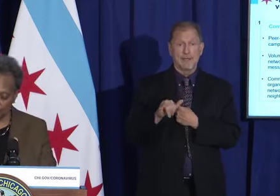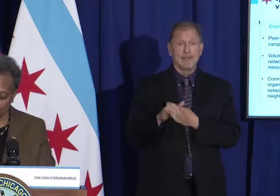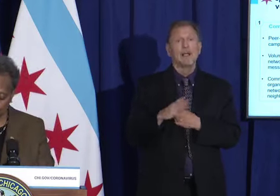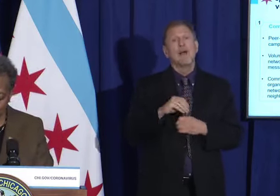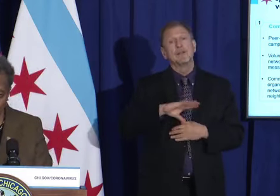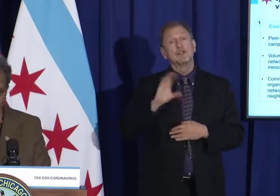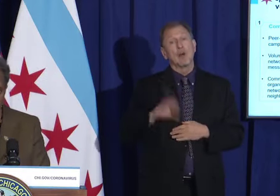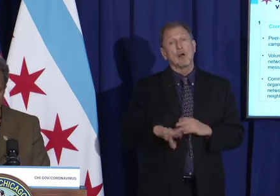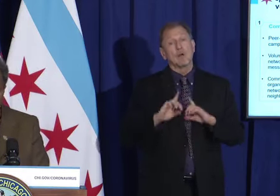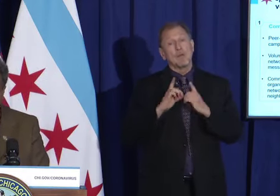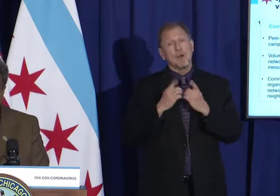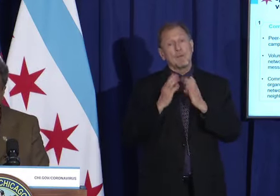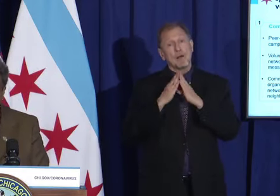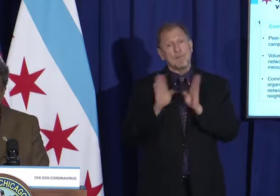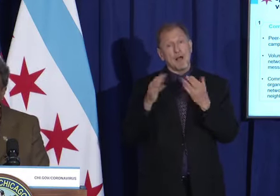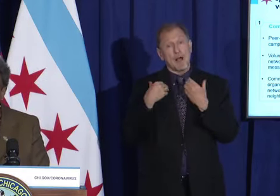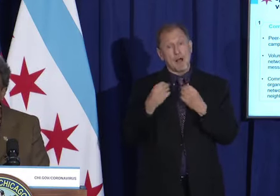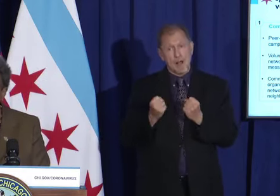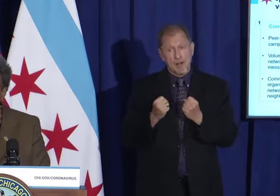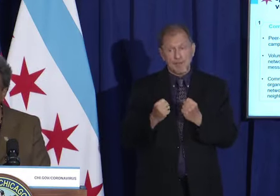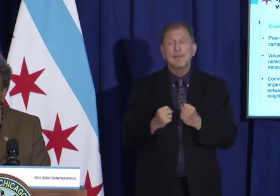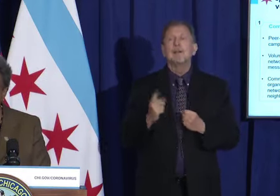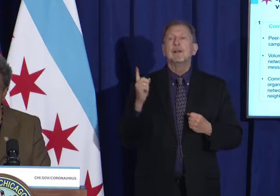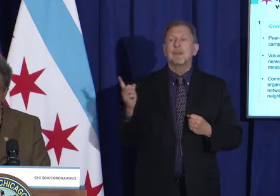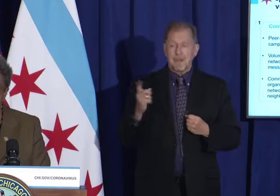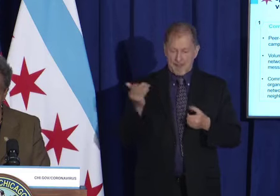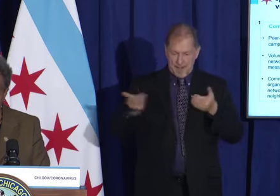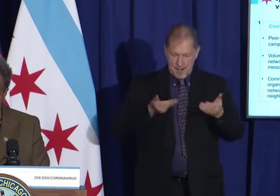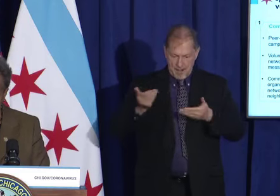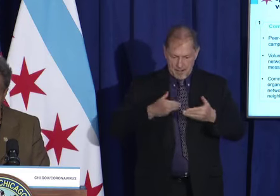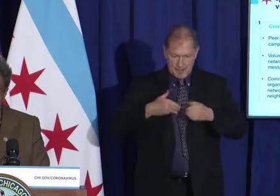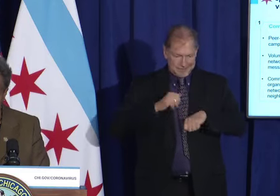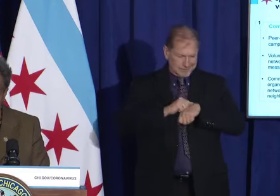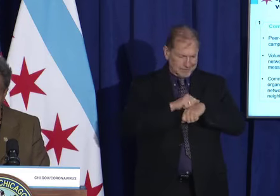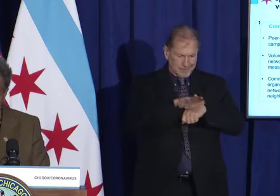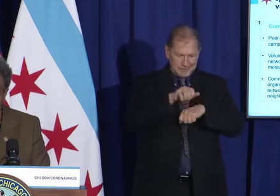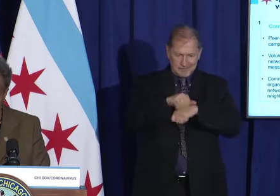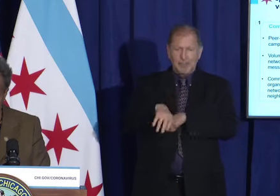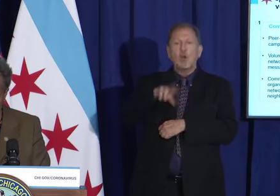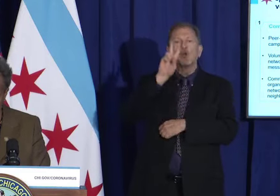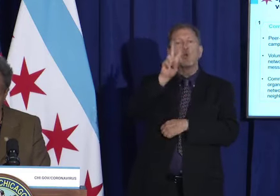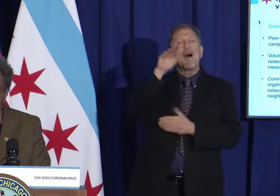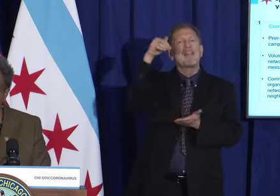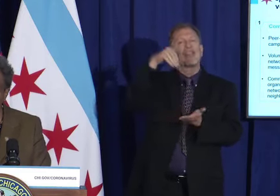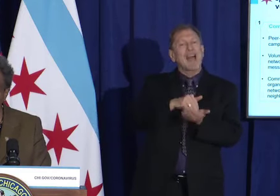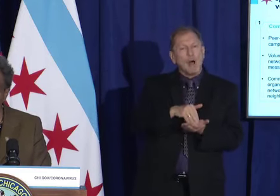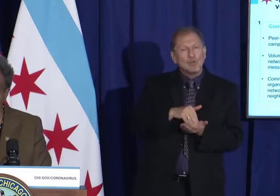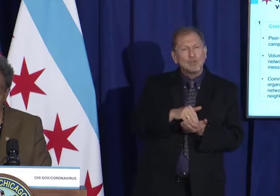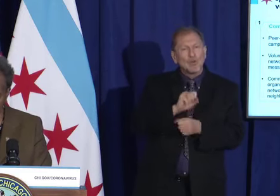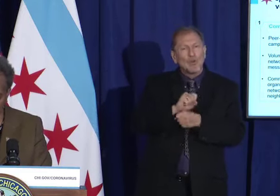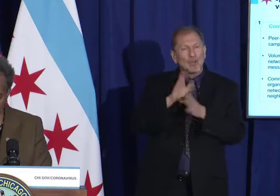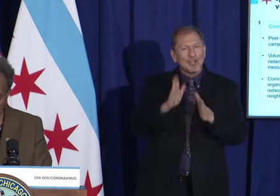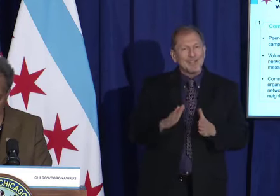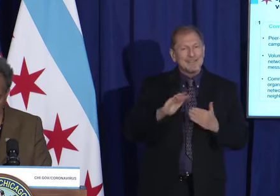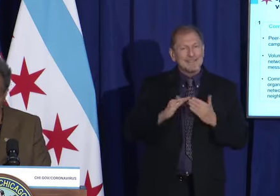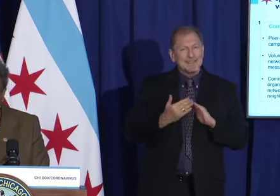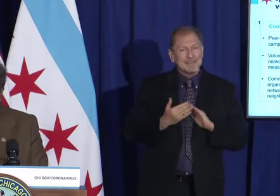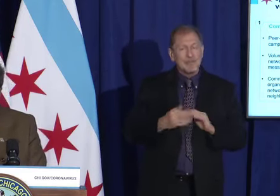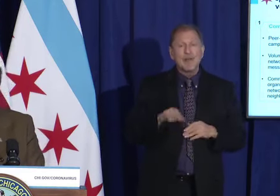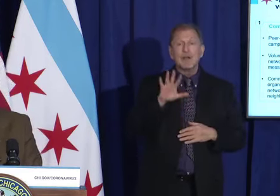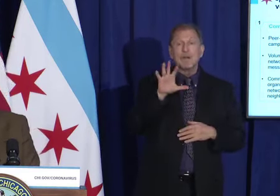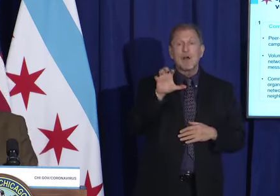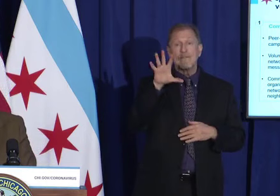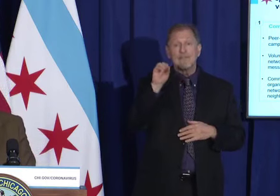be deploying approximately 2,000 city workers, including up to 550 contact